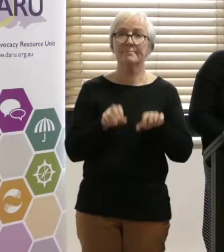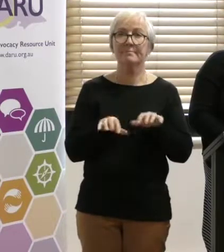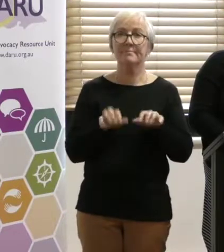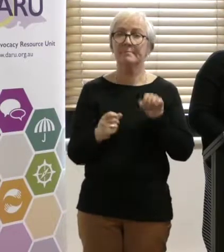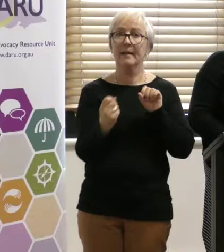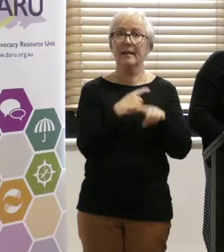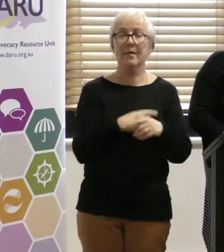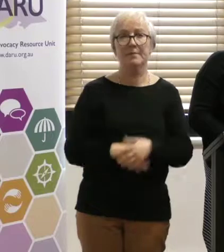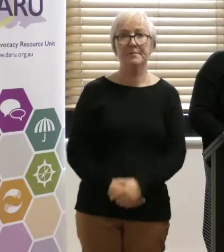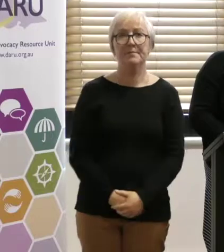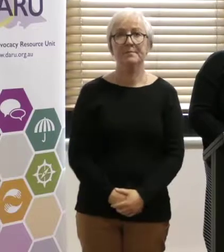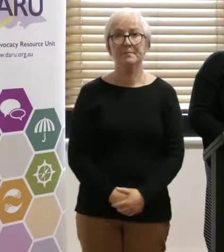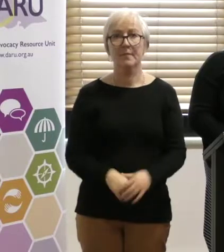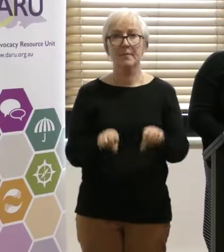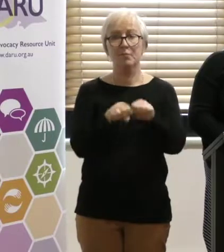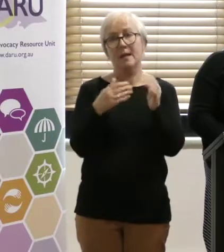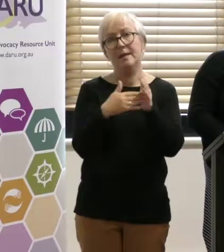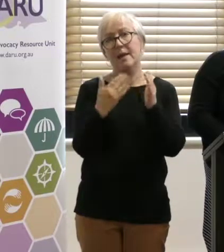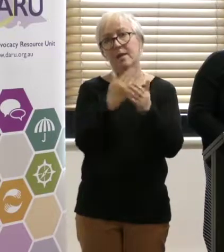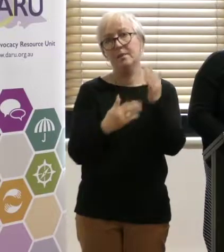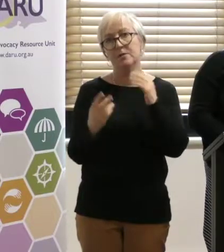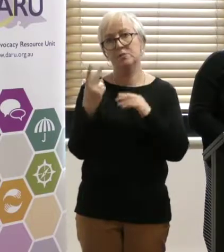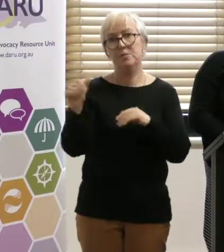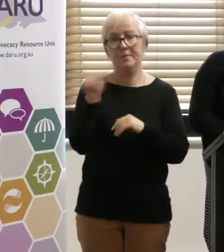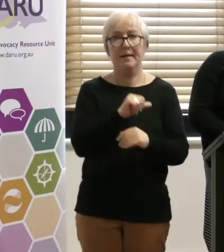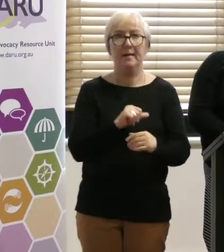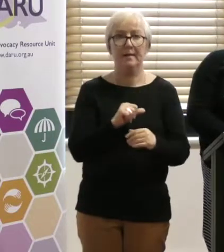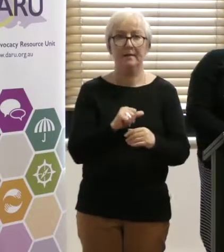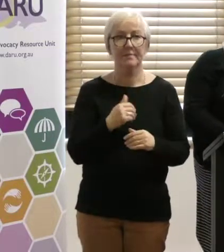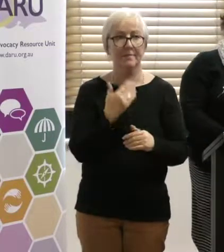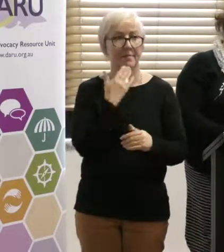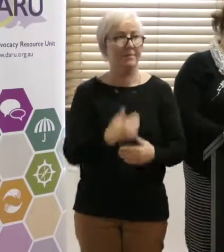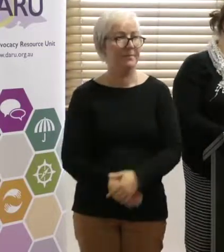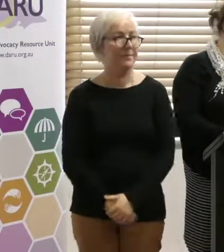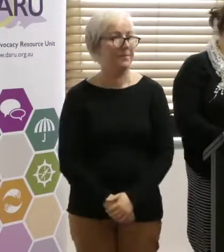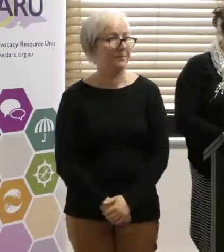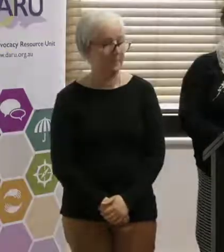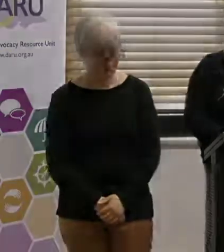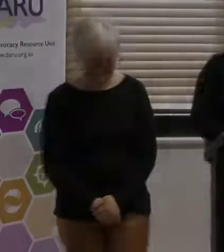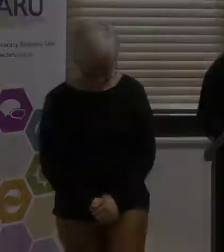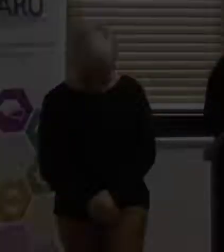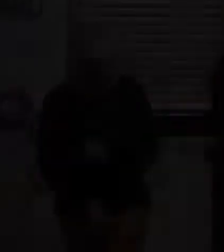we will take a break now and come back at 2.30 for the next session. Thank you. Thank you. much. fortunate right? Thank you.